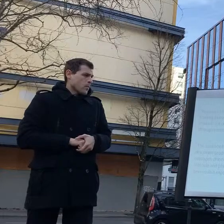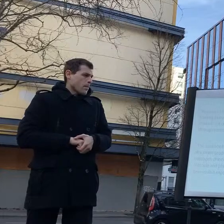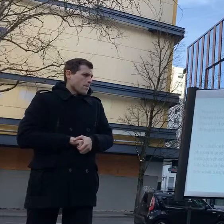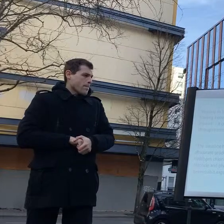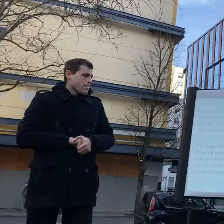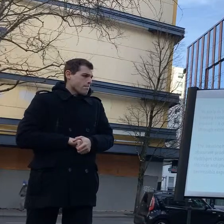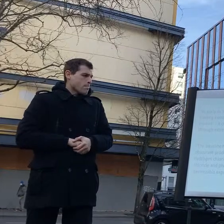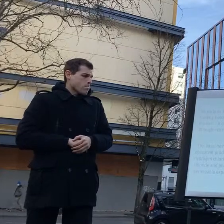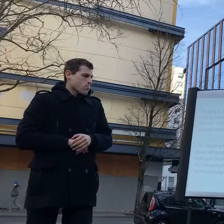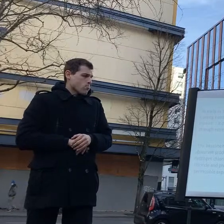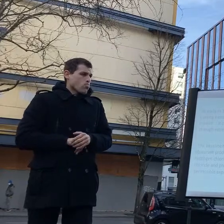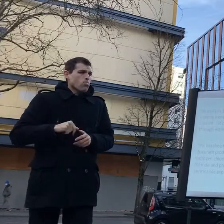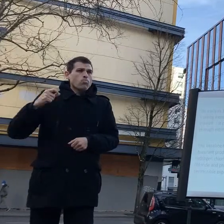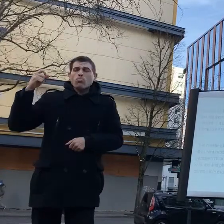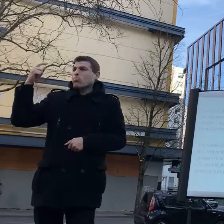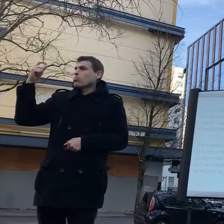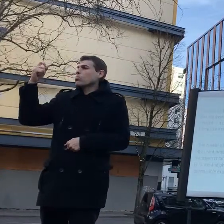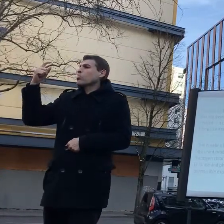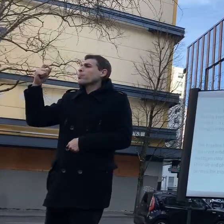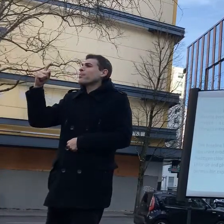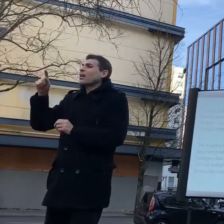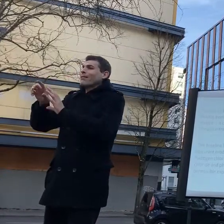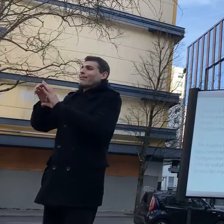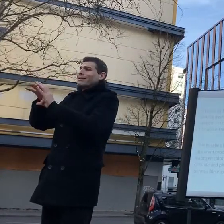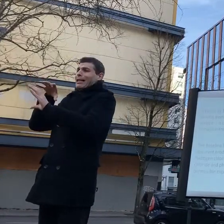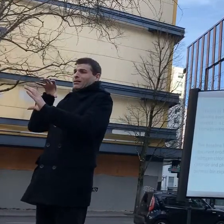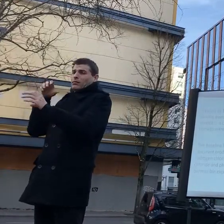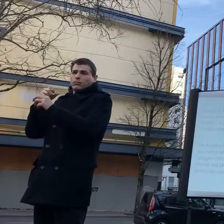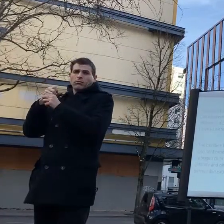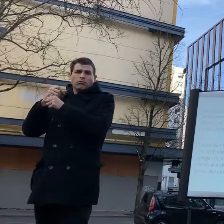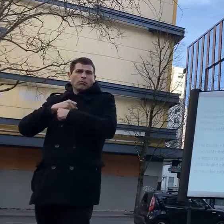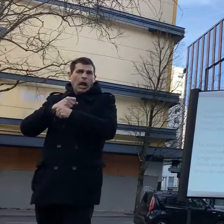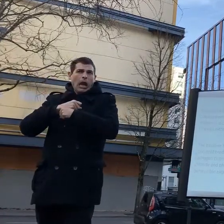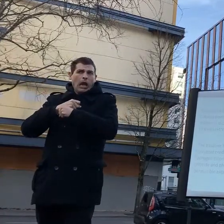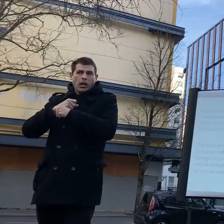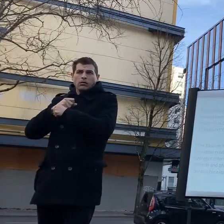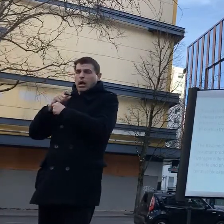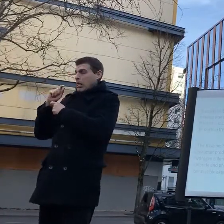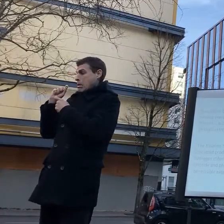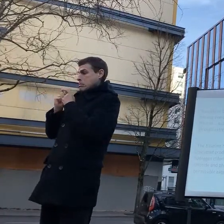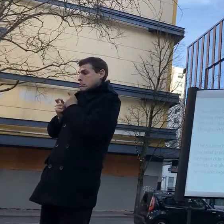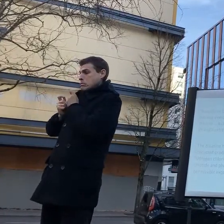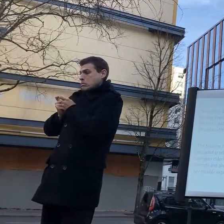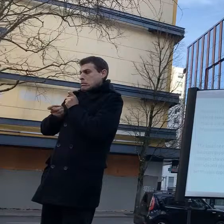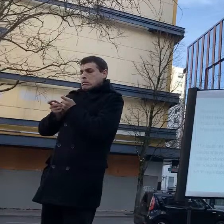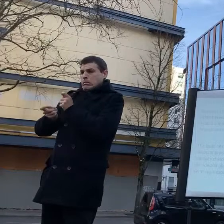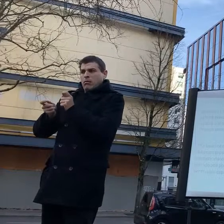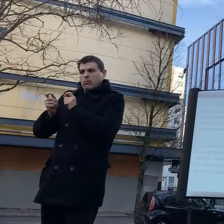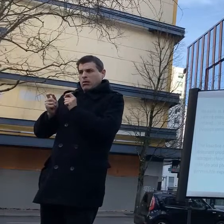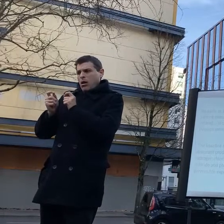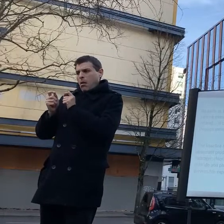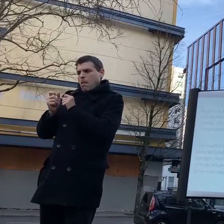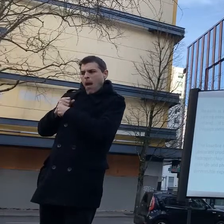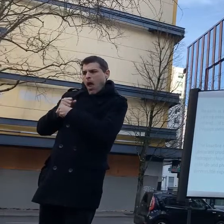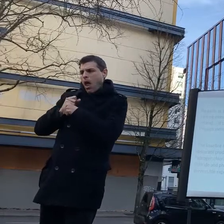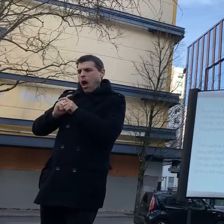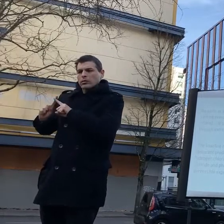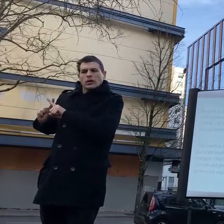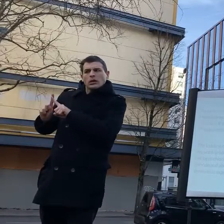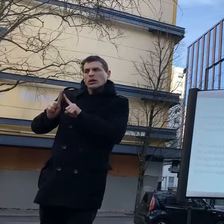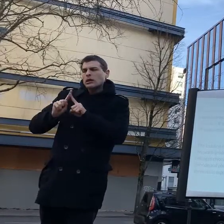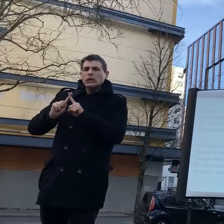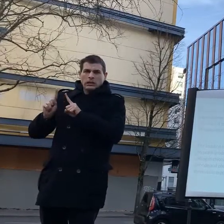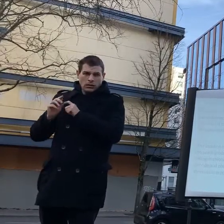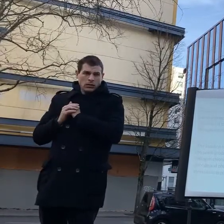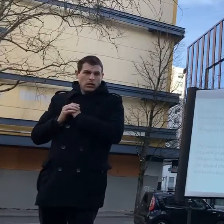facility in northern minnesota there was a group of agents or officers engaging in